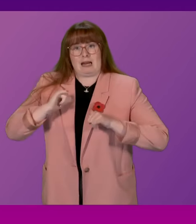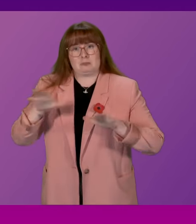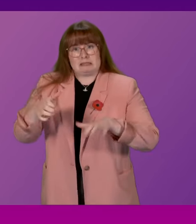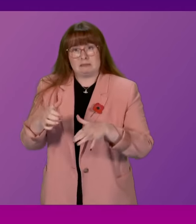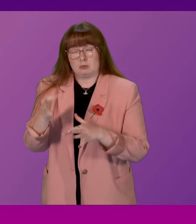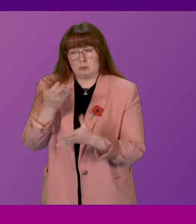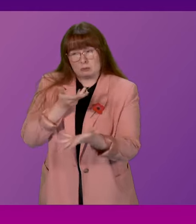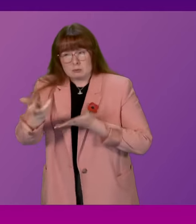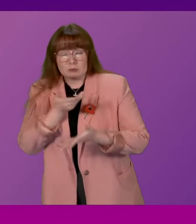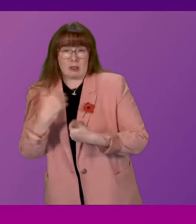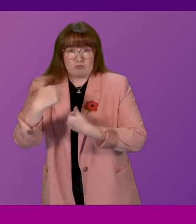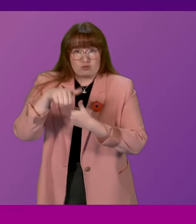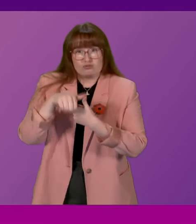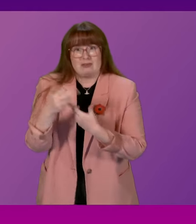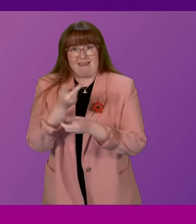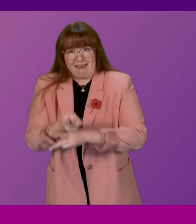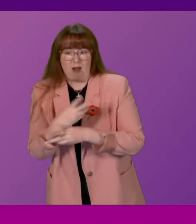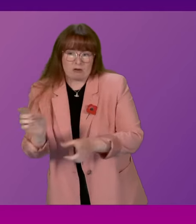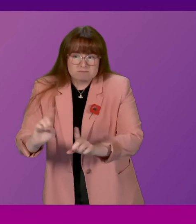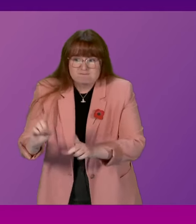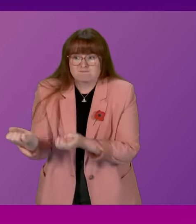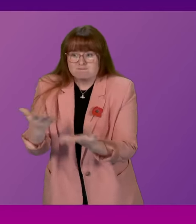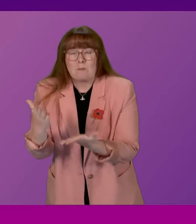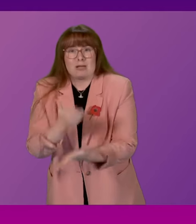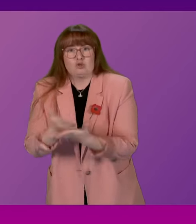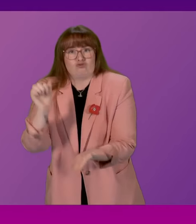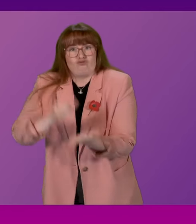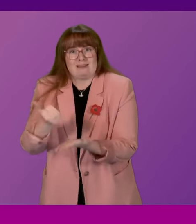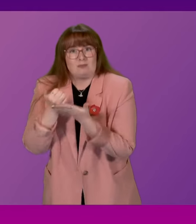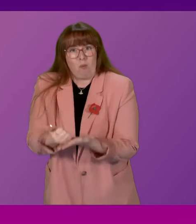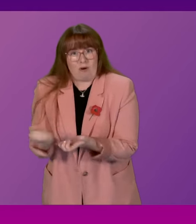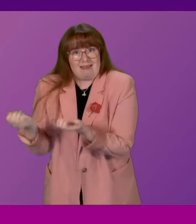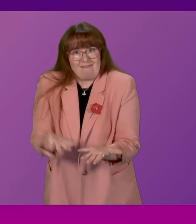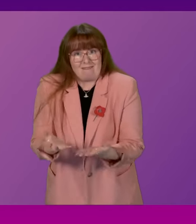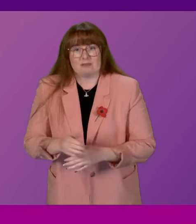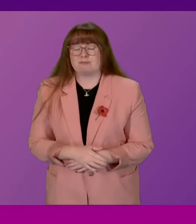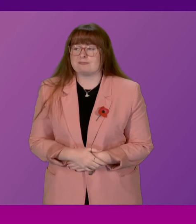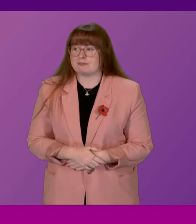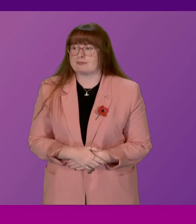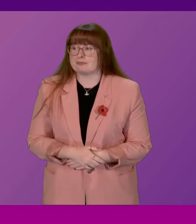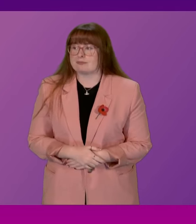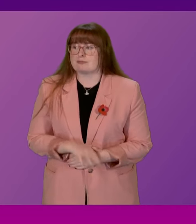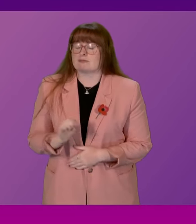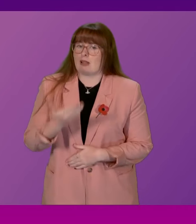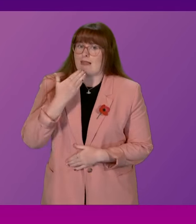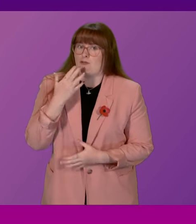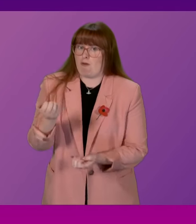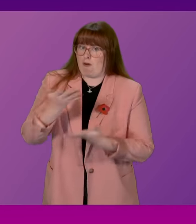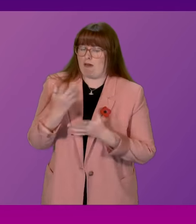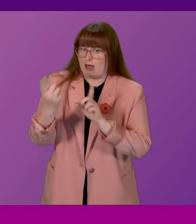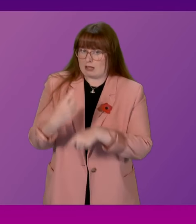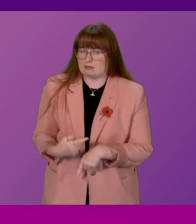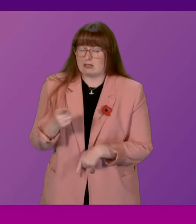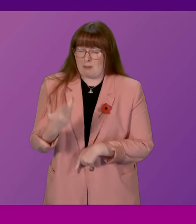appropriate care plan with a focus on ensuring the right support is in place. Myles Briggs. Can I thank the First Minister for that answer? The series of